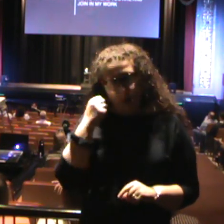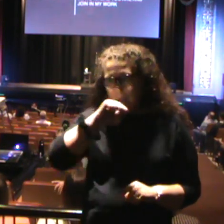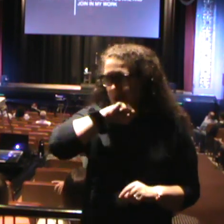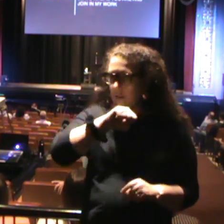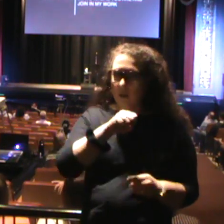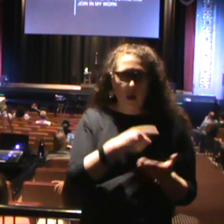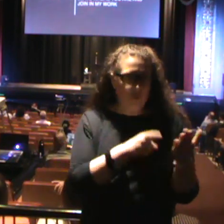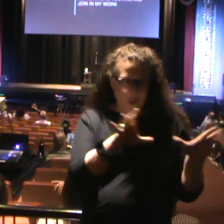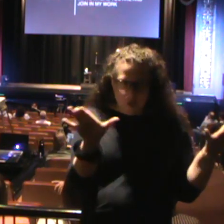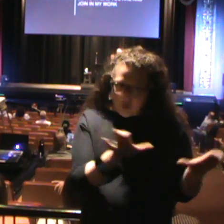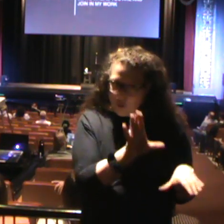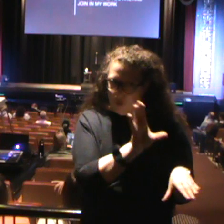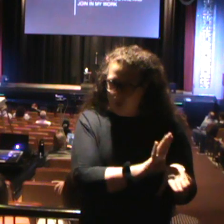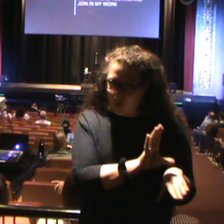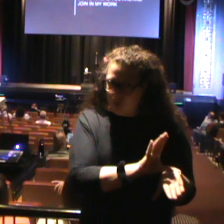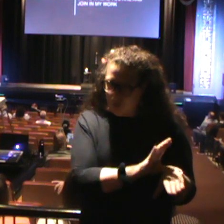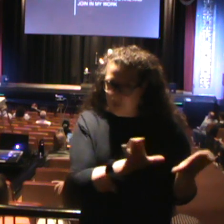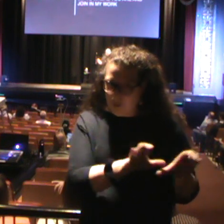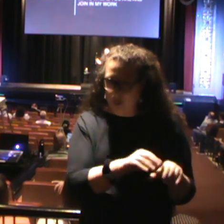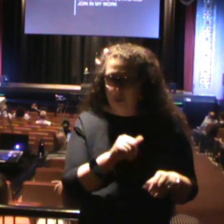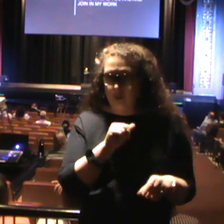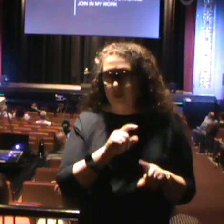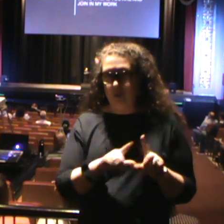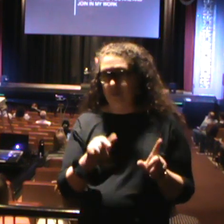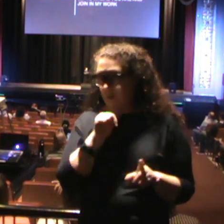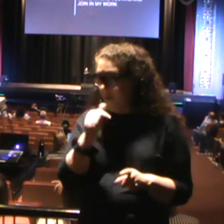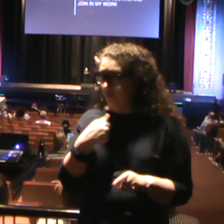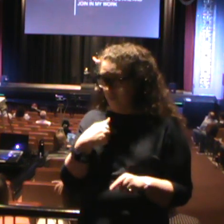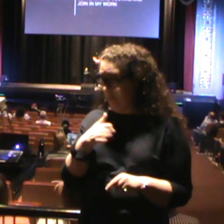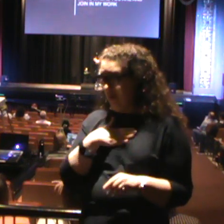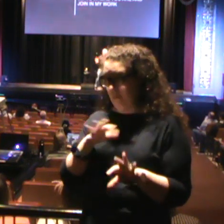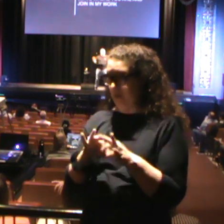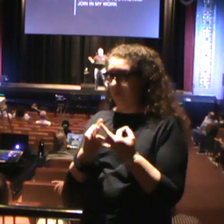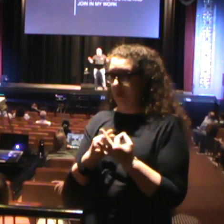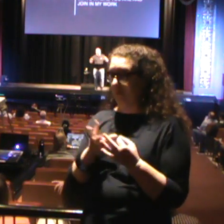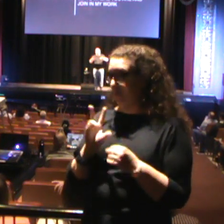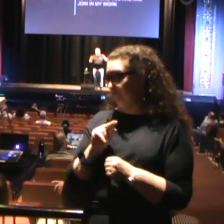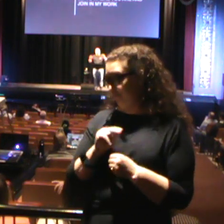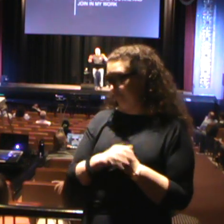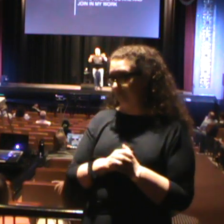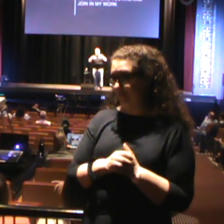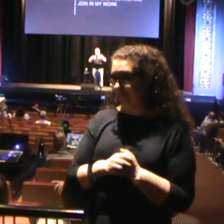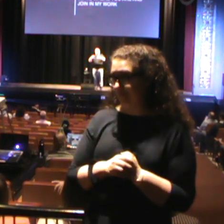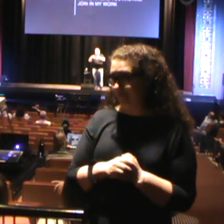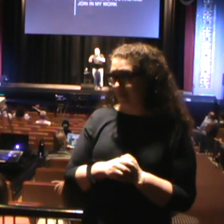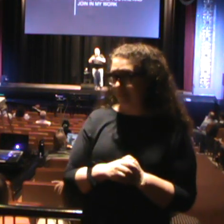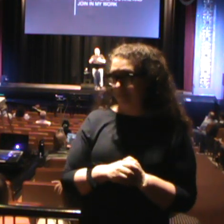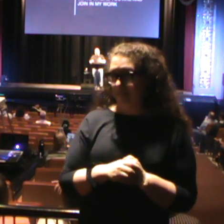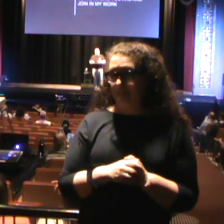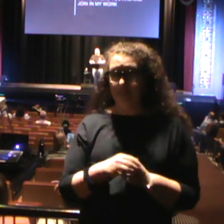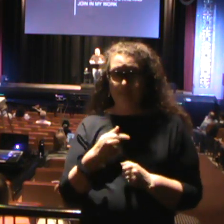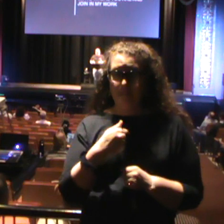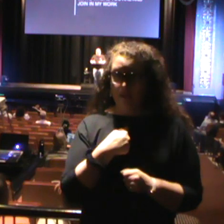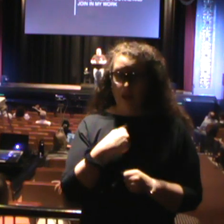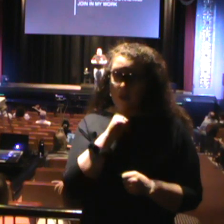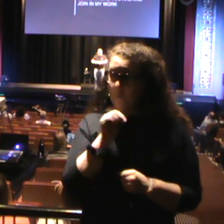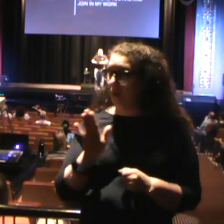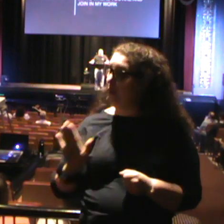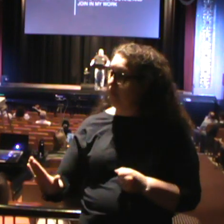Beacon Hill is doing, but it's not for me and my family. And that's okay. That's not judgmental. I'm not their Holy Spirit.